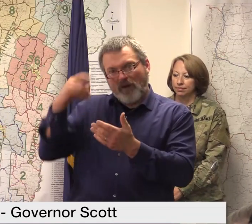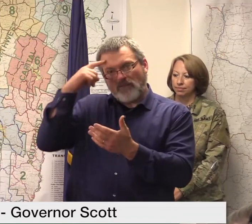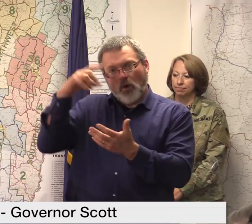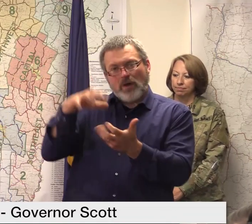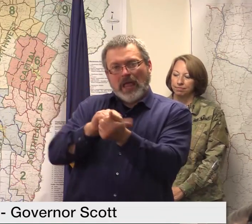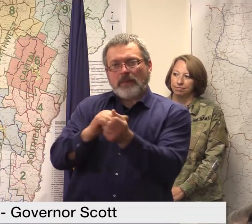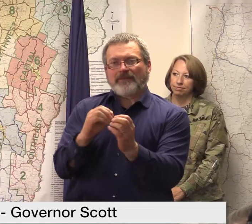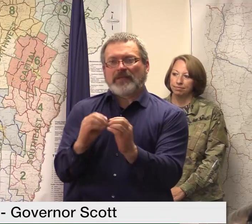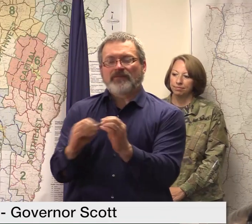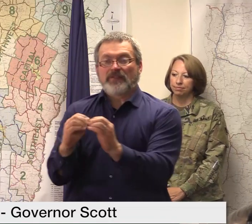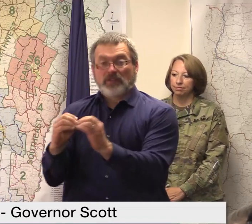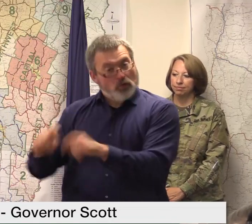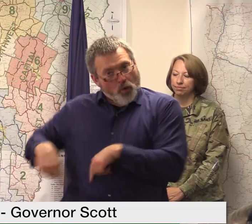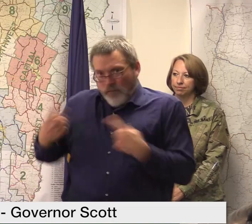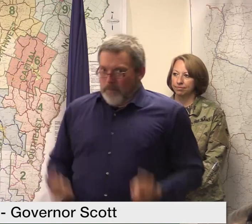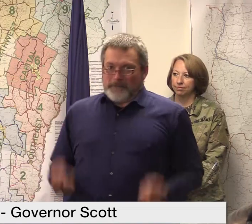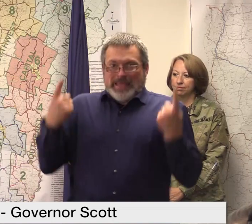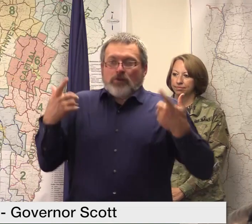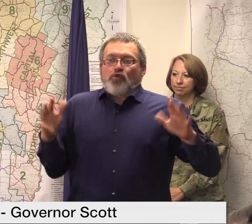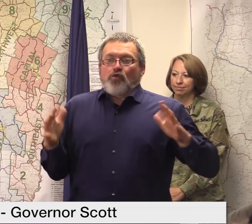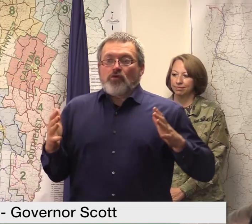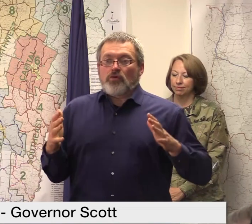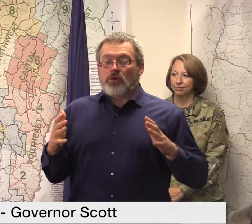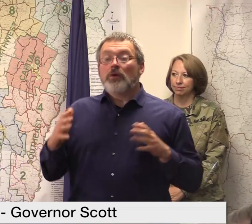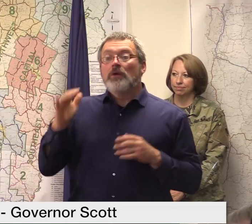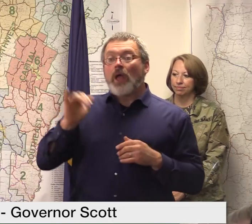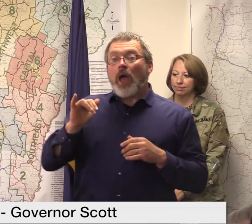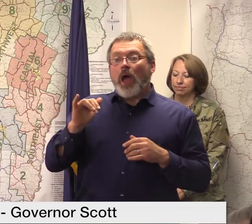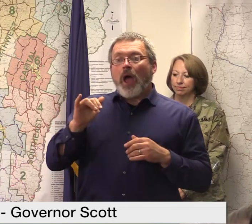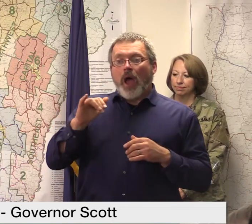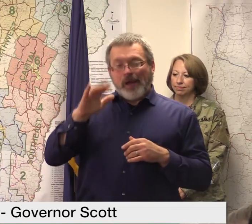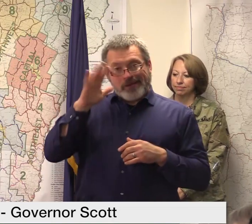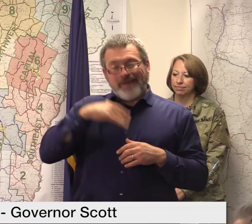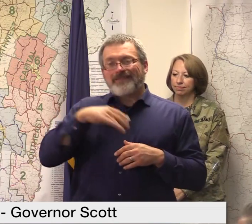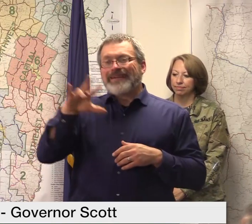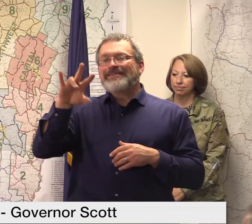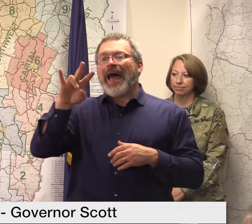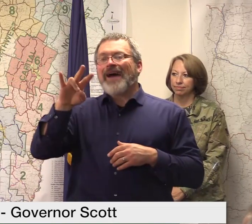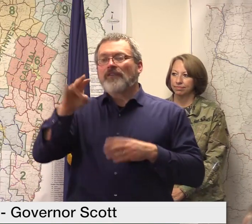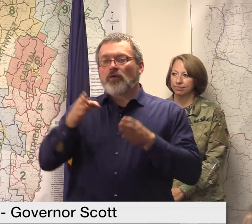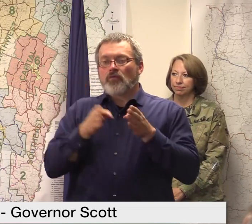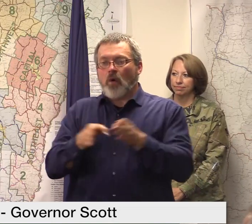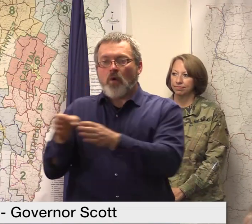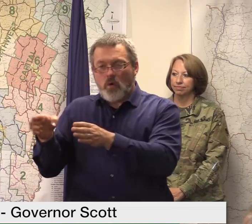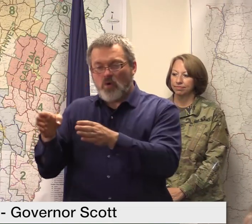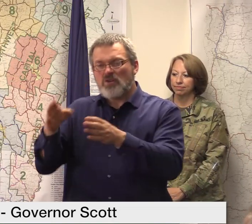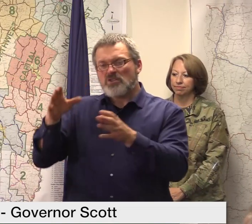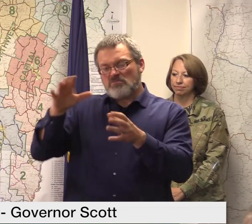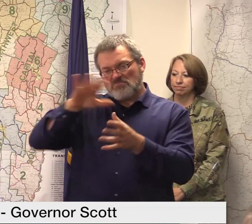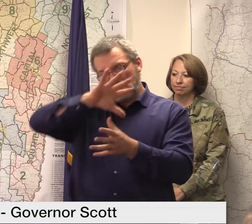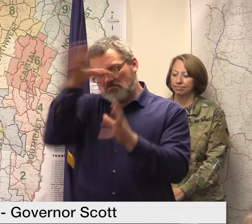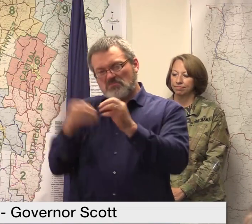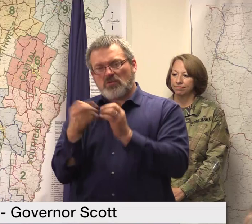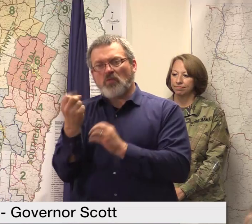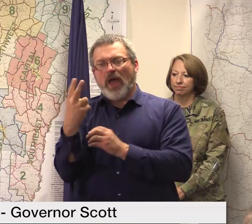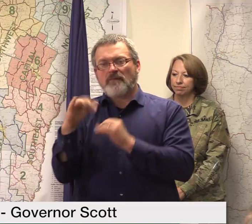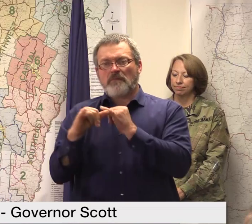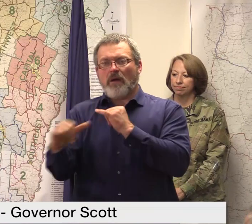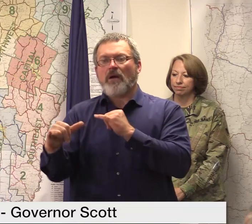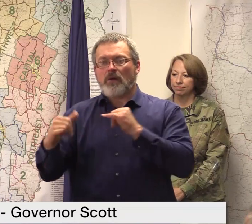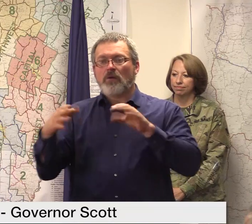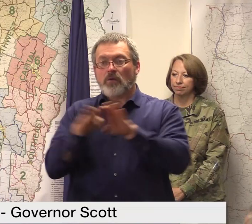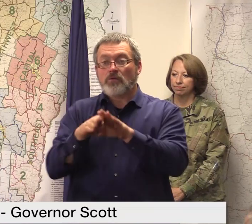seven roads remain closed which is 12 miles they are us 302 in barry city